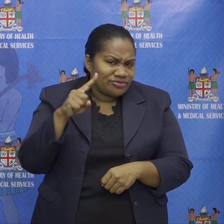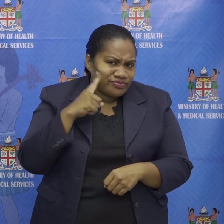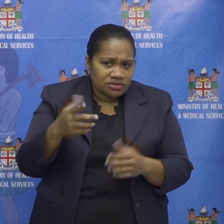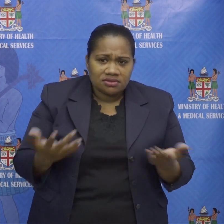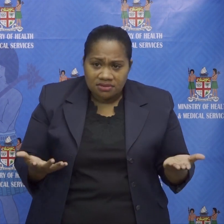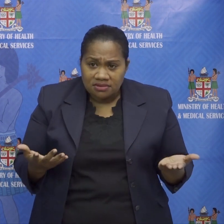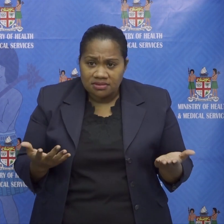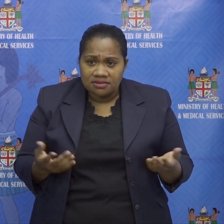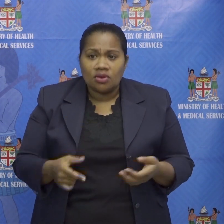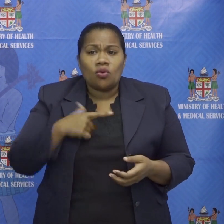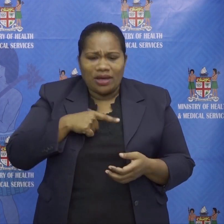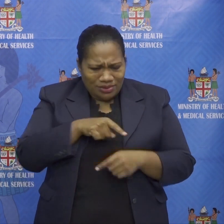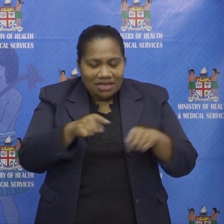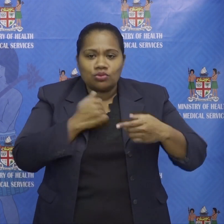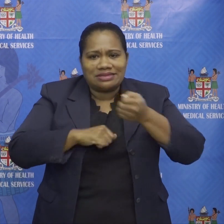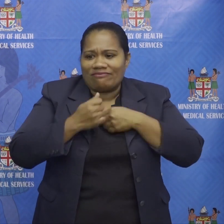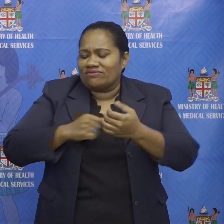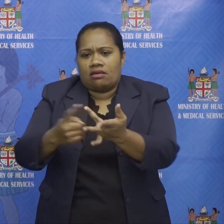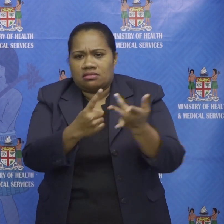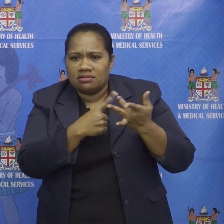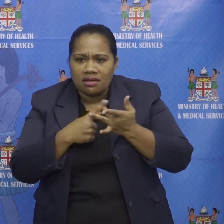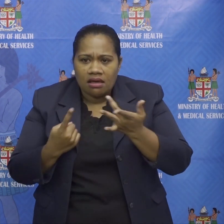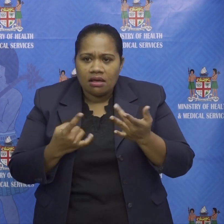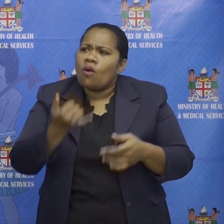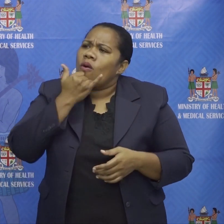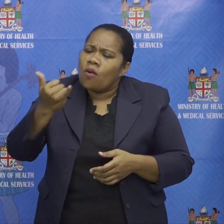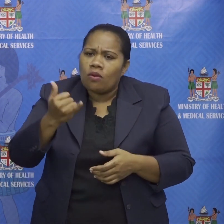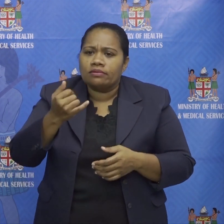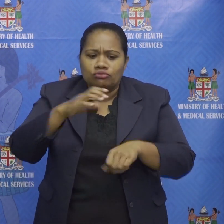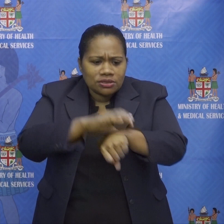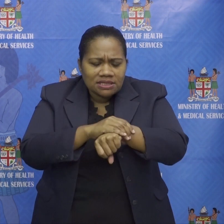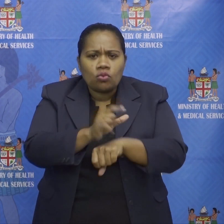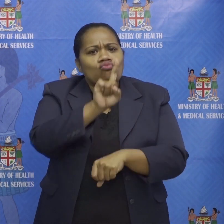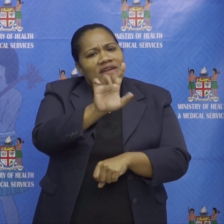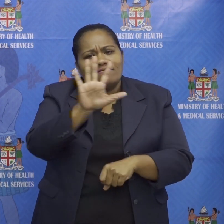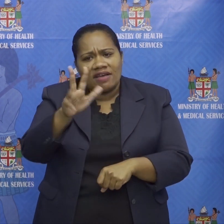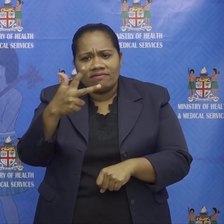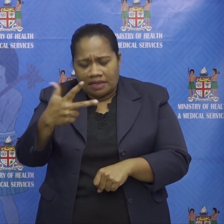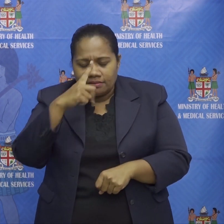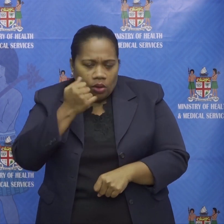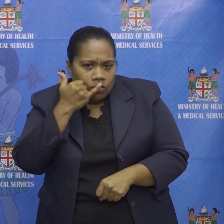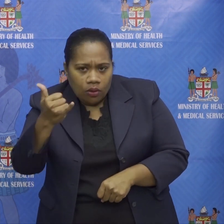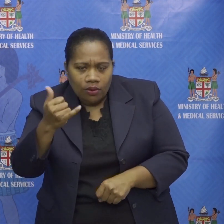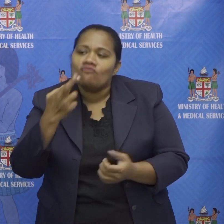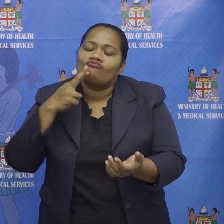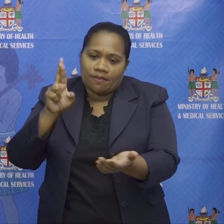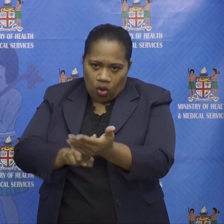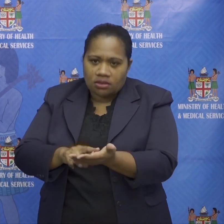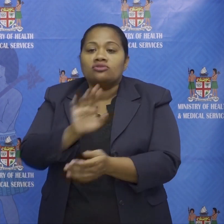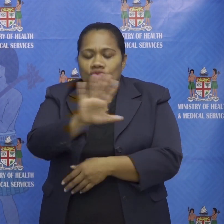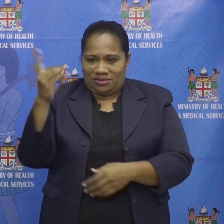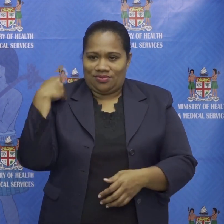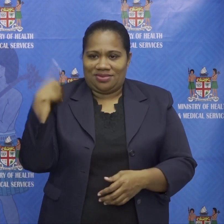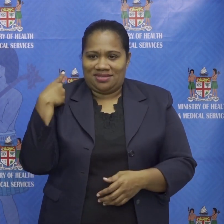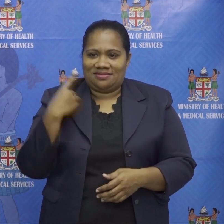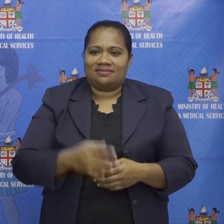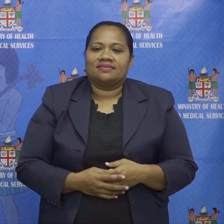call the police or call 158 report it it's your duty as a vision to do so thank you